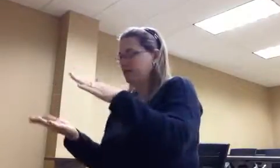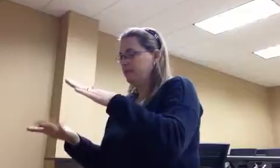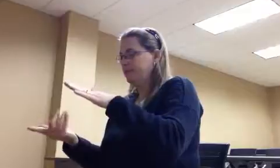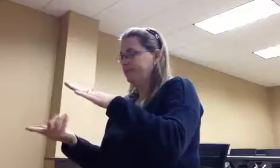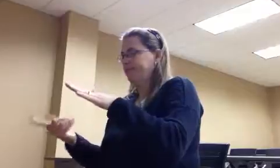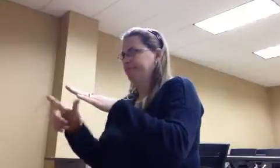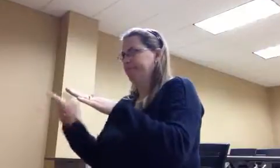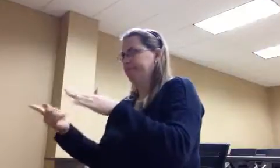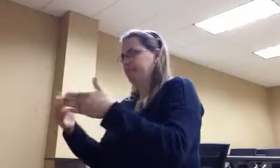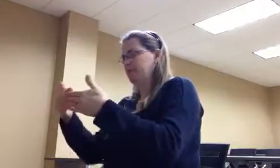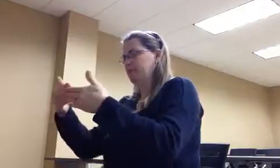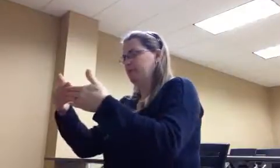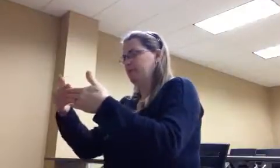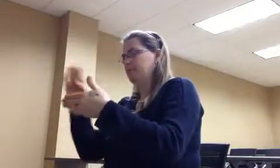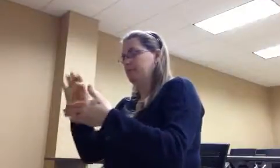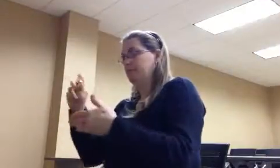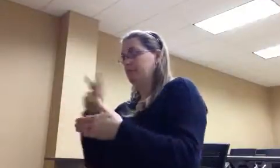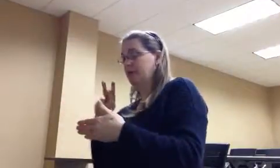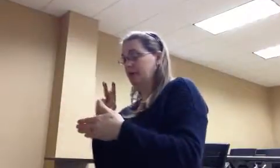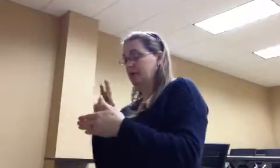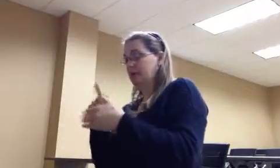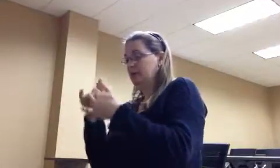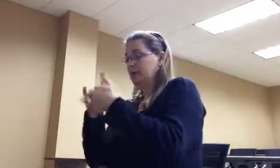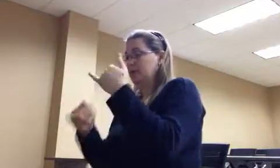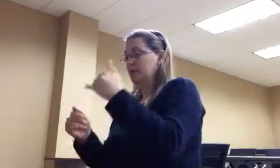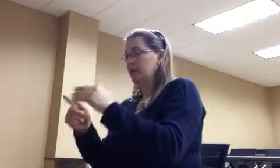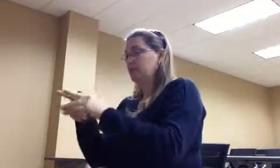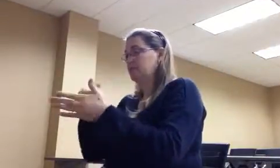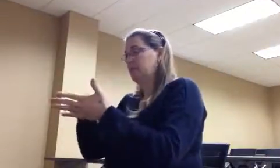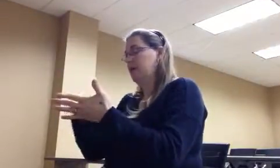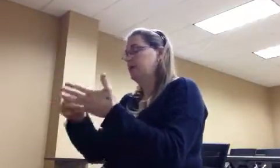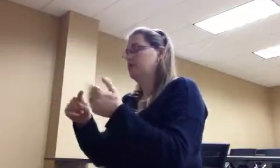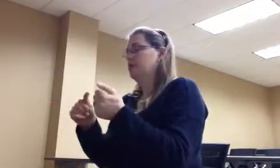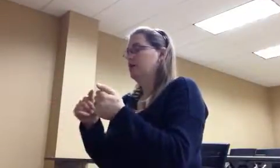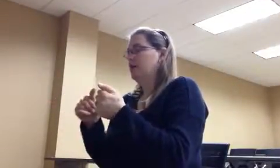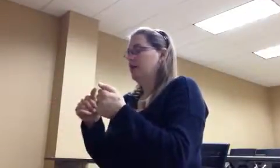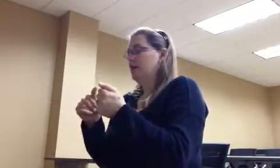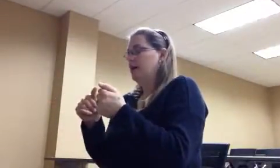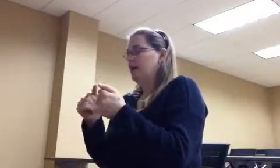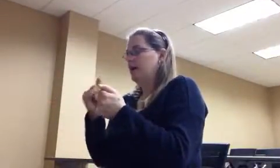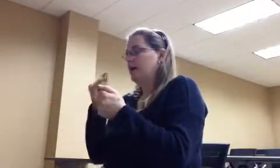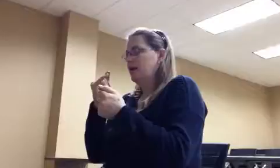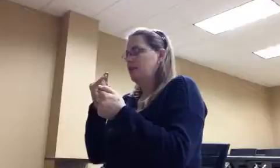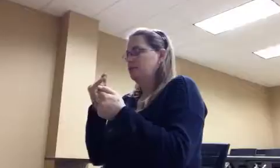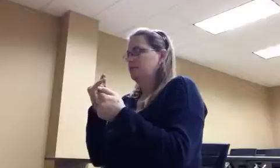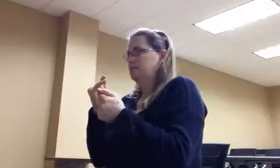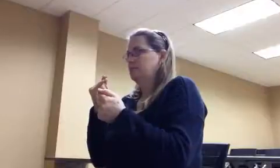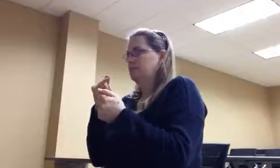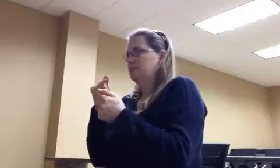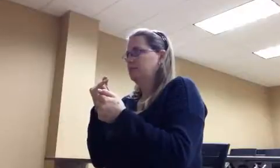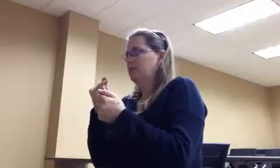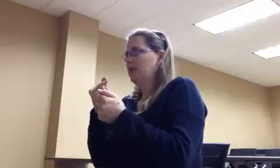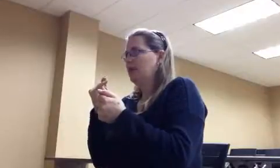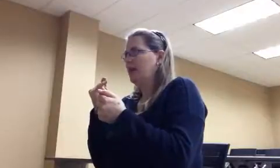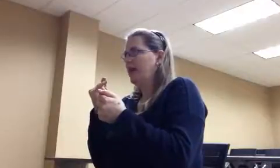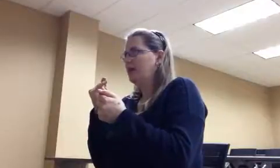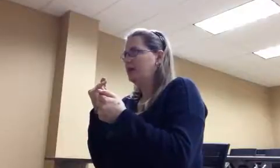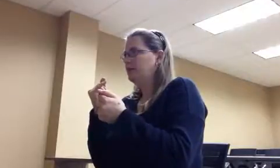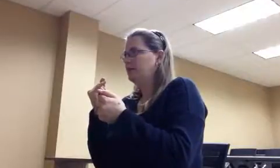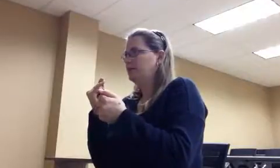If you choose to write it on this, you have to write a lot. So period three. If you hand me homework, and